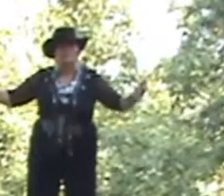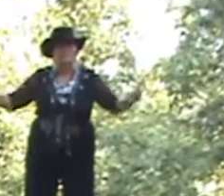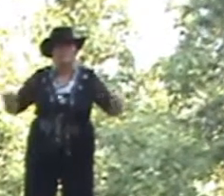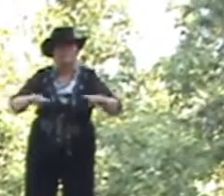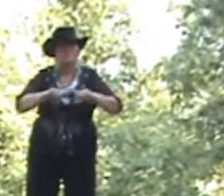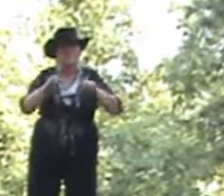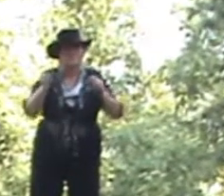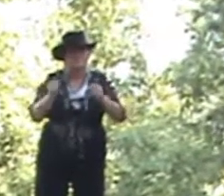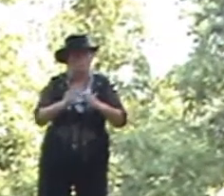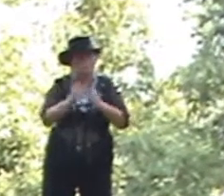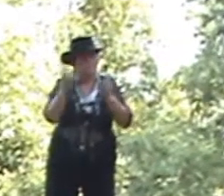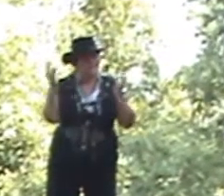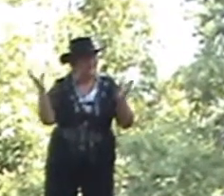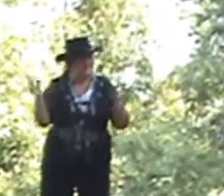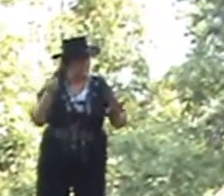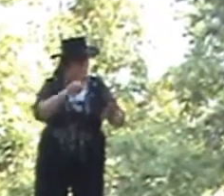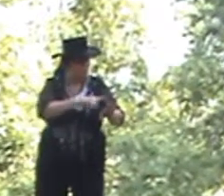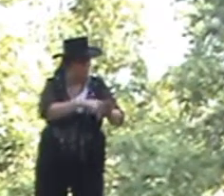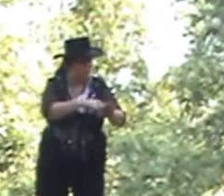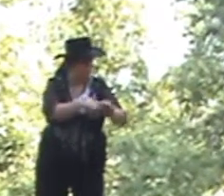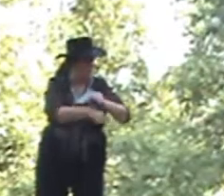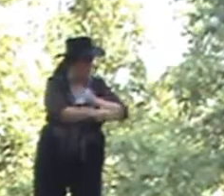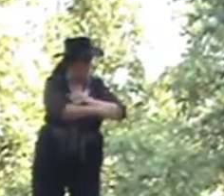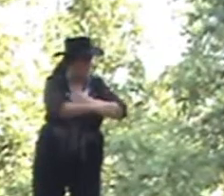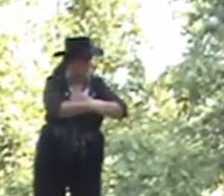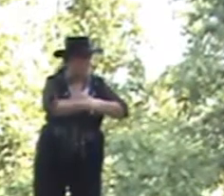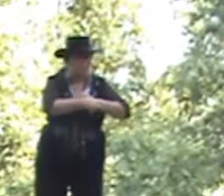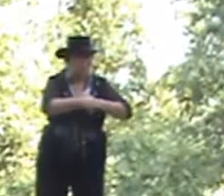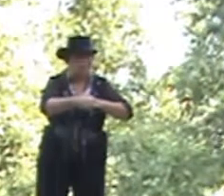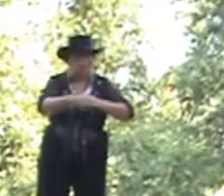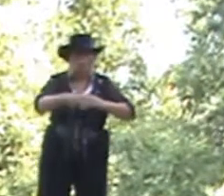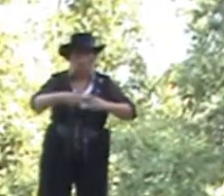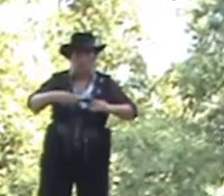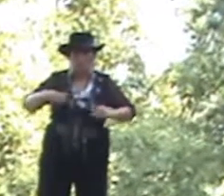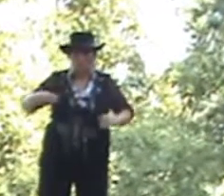but how much more time can you borrow,